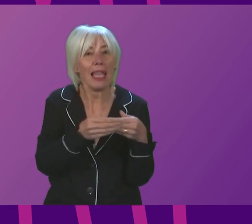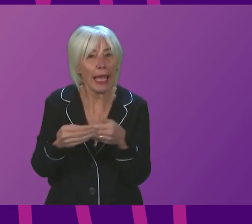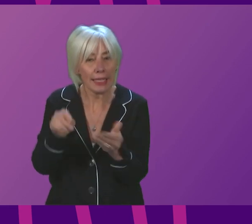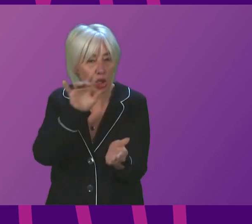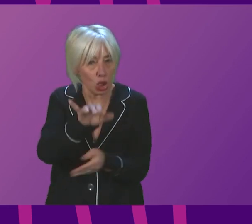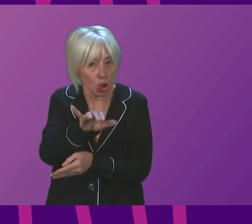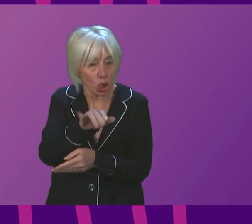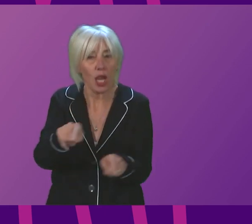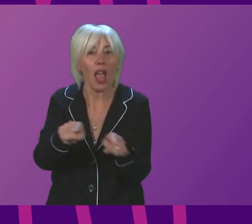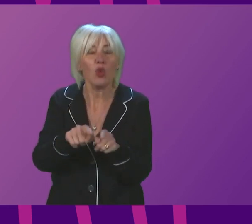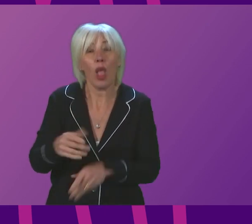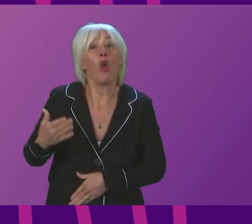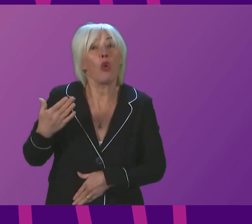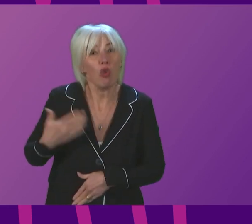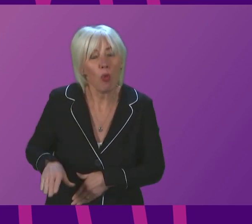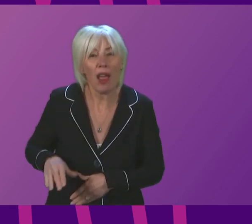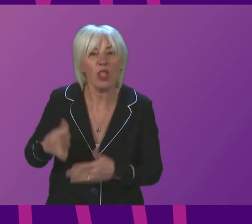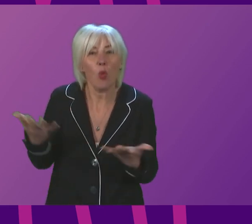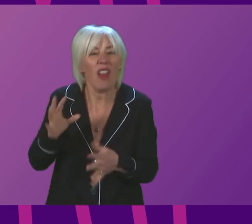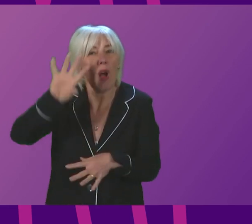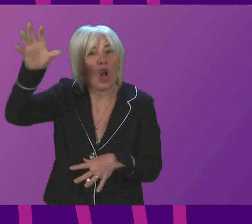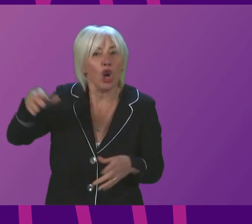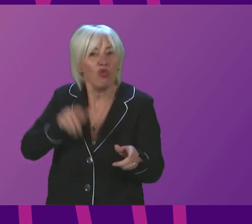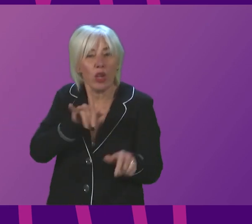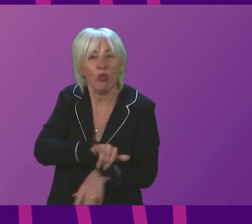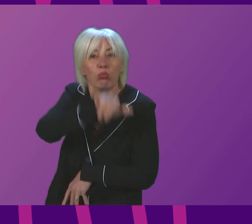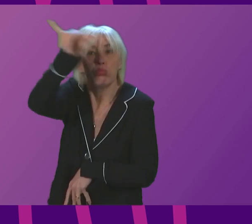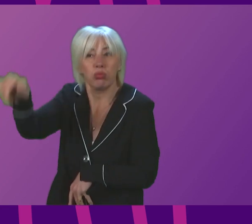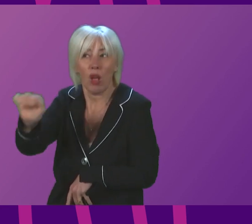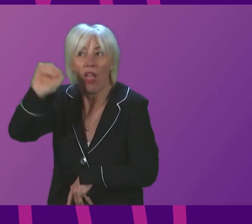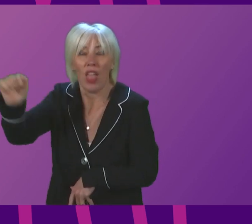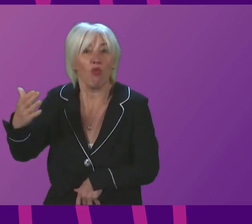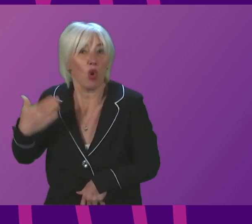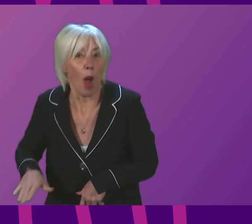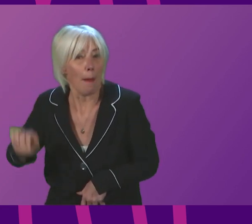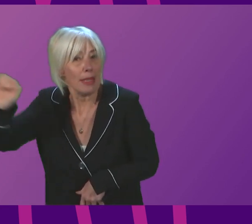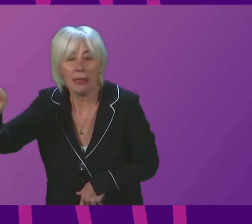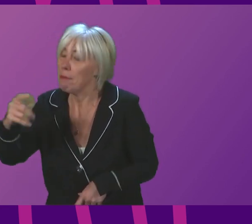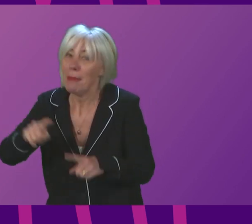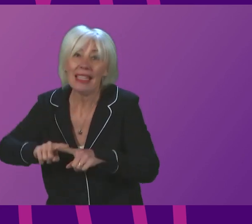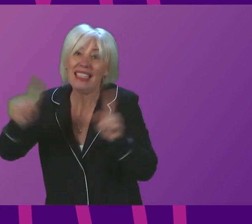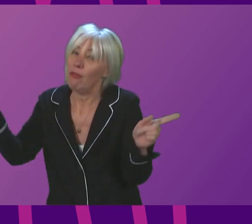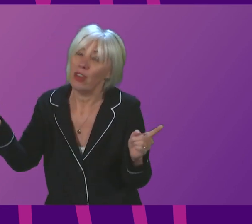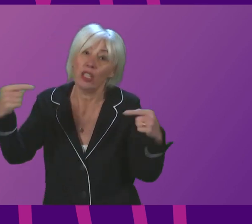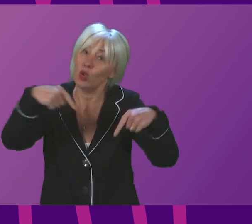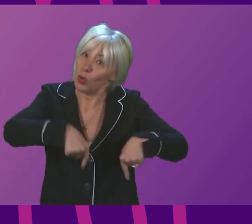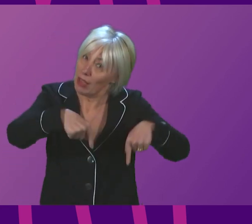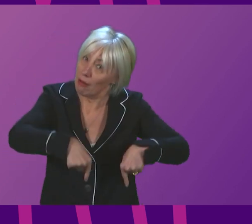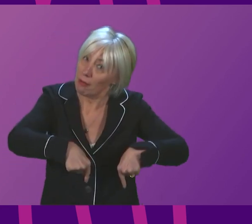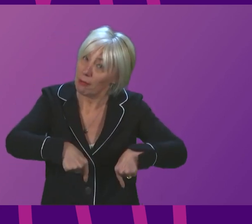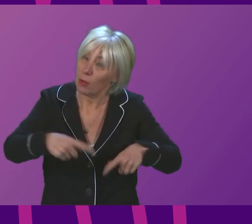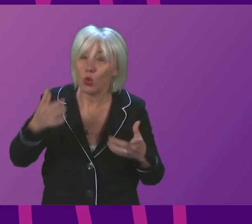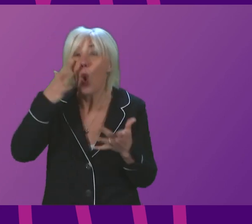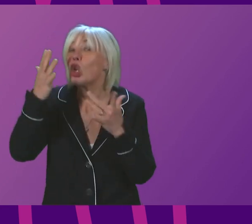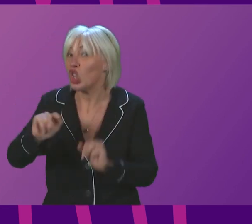to also check the requirements of the country you are travelling to because the requirements there may well be different to those in force here.